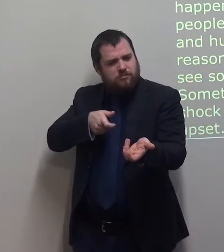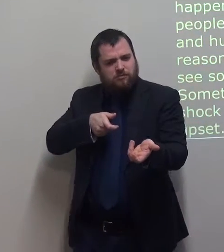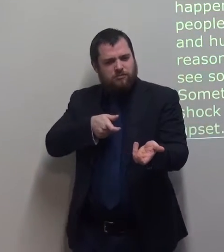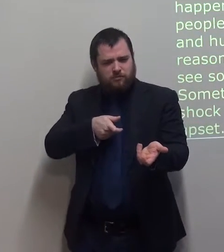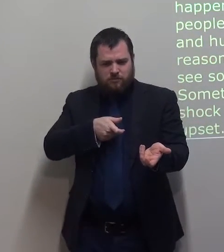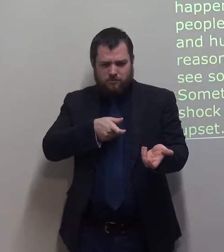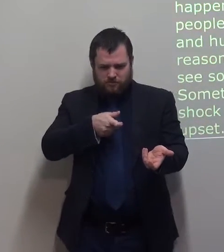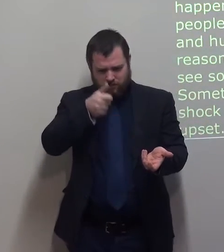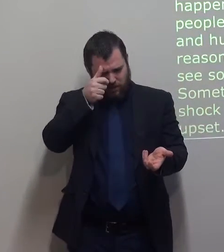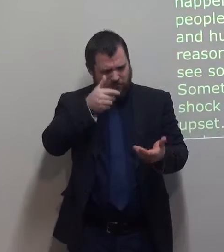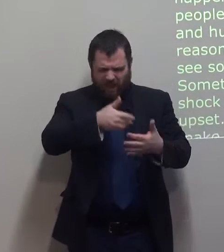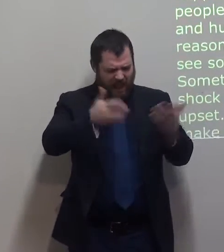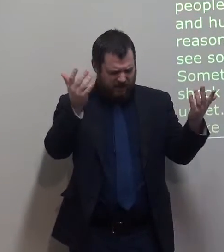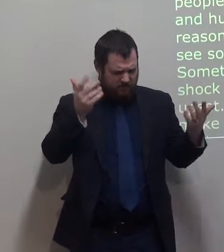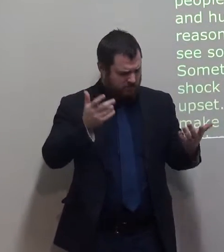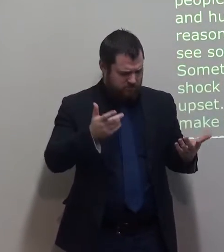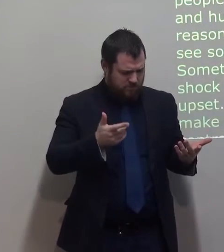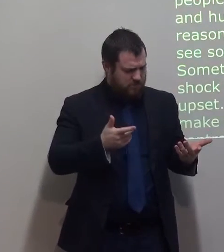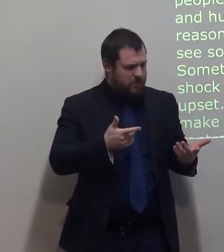They kill and hurt many people for no good reason.